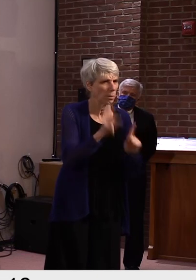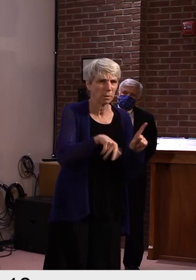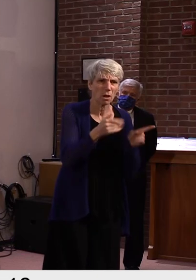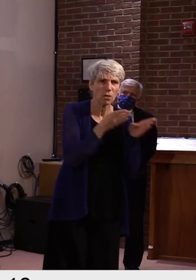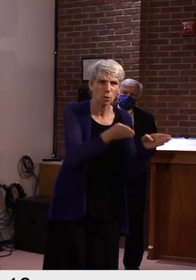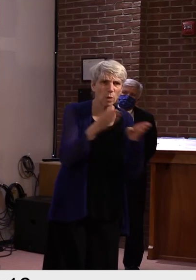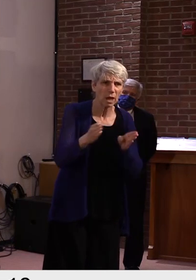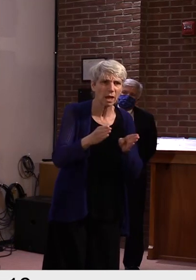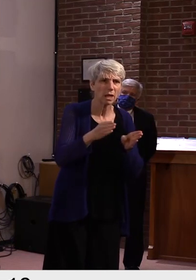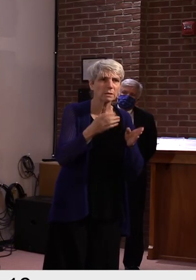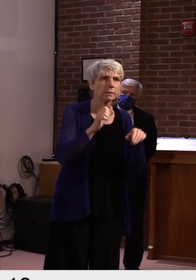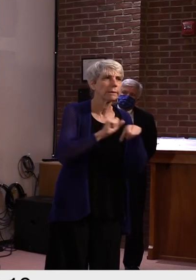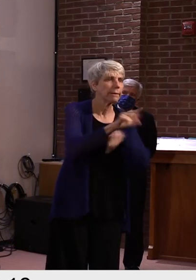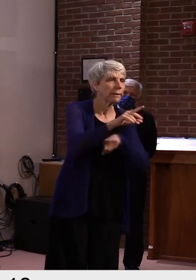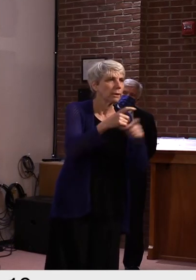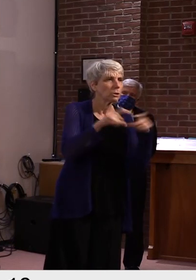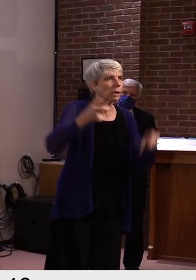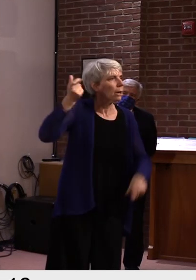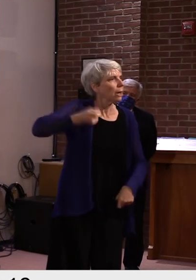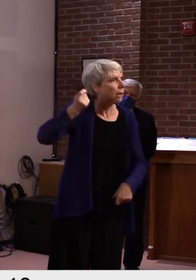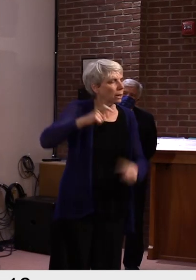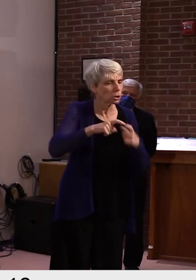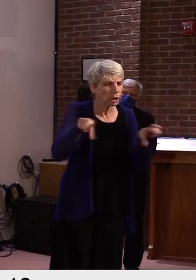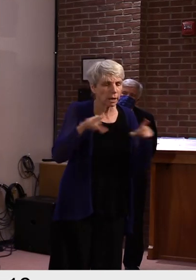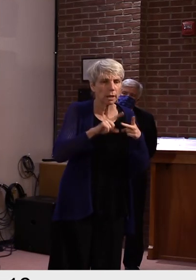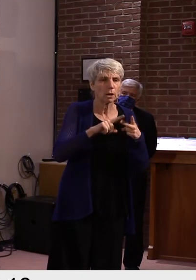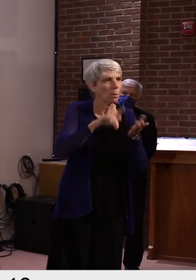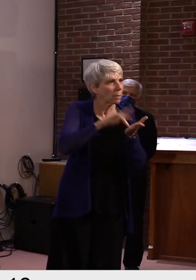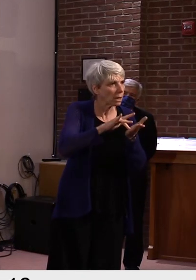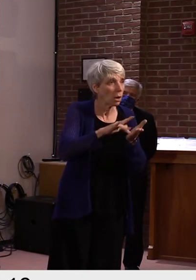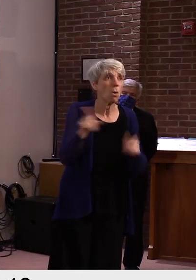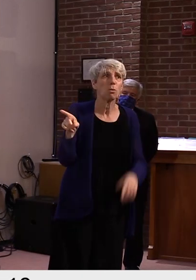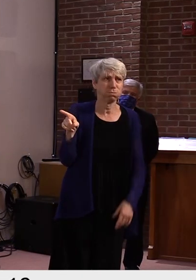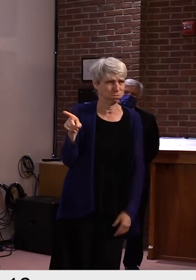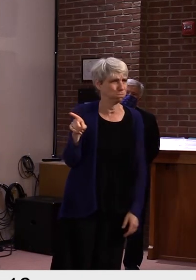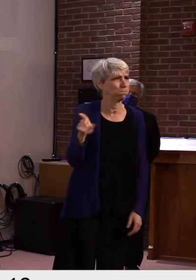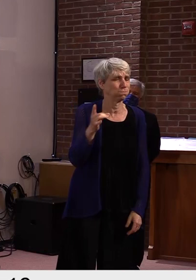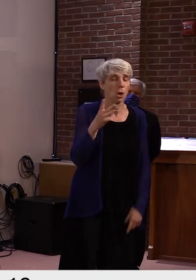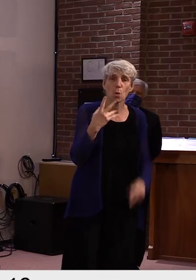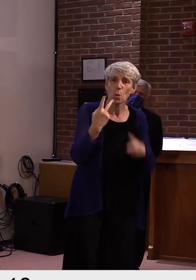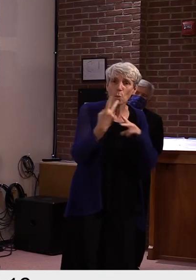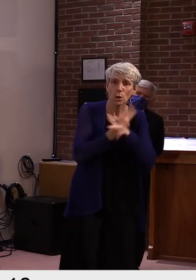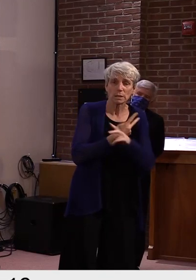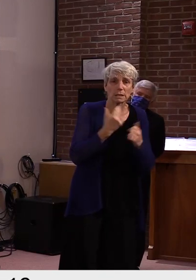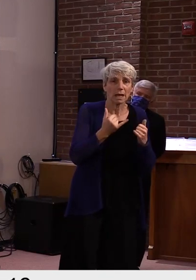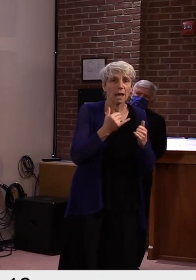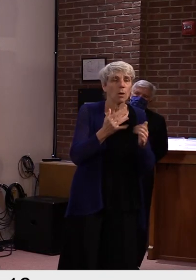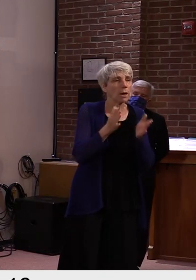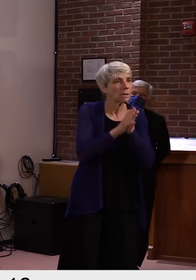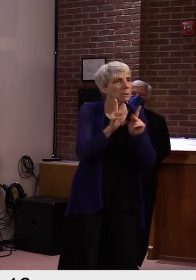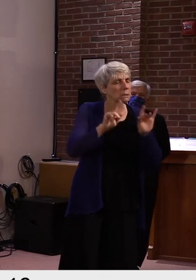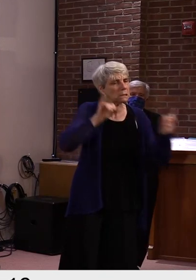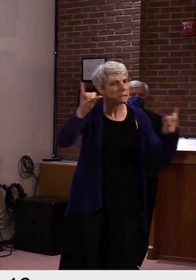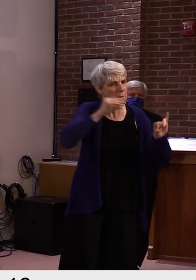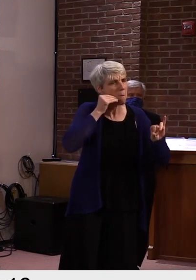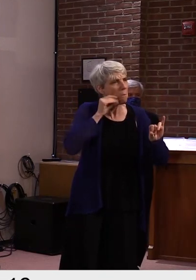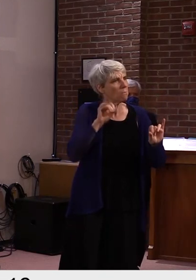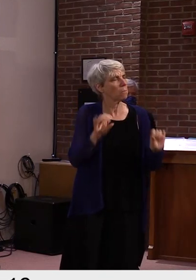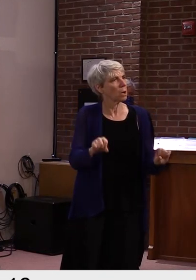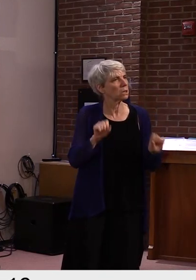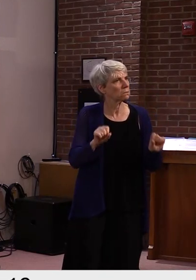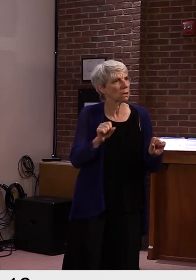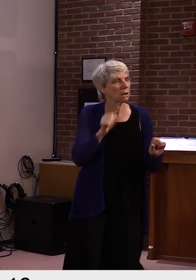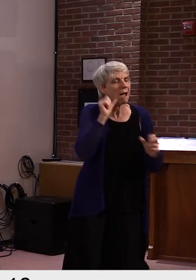medications, et cetera. Yeah, especially, especially during these times when we're asking people to, to stay home more. Um,